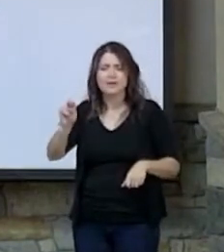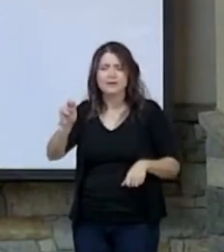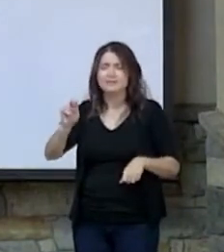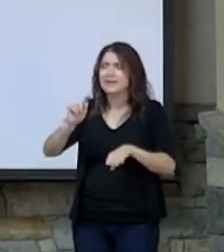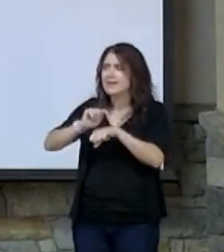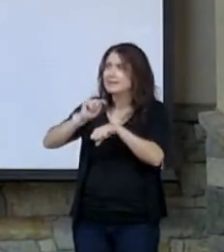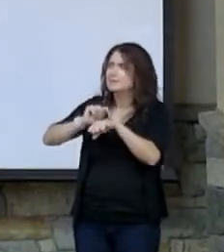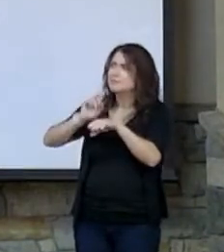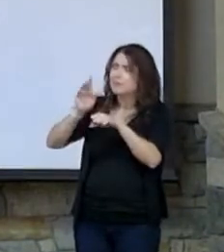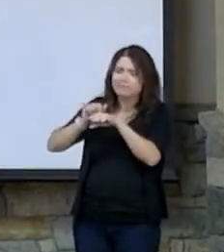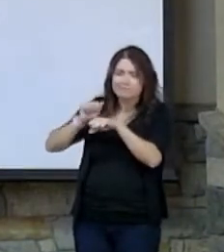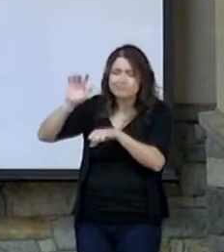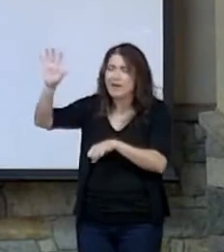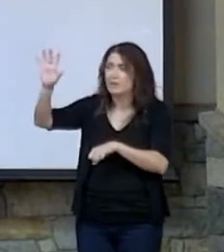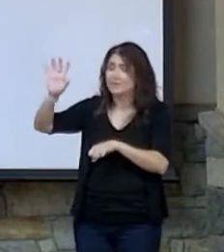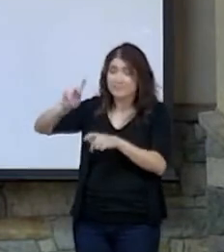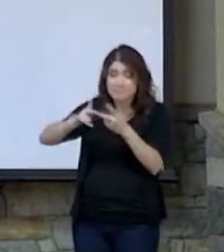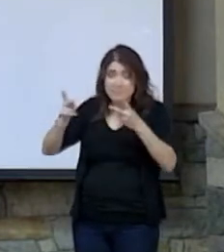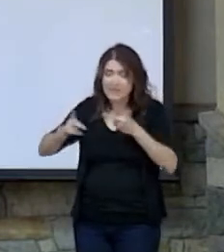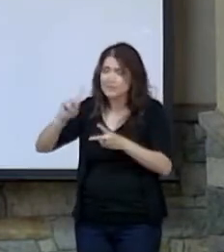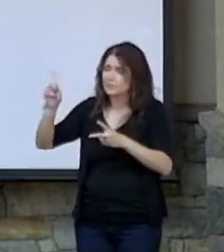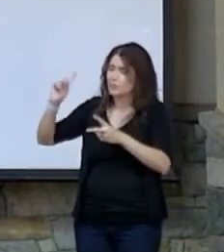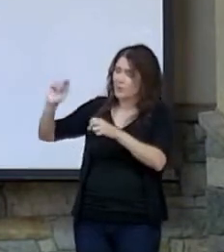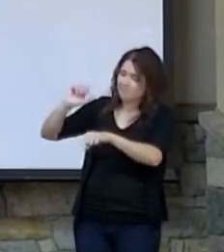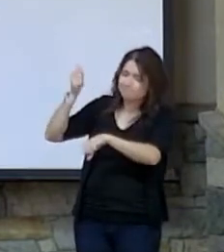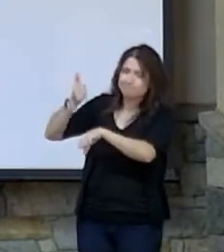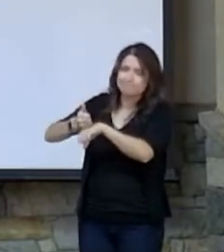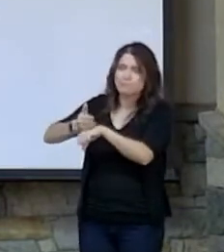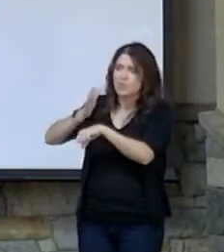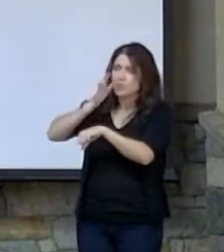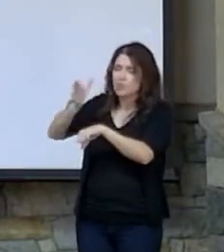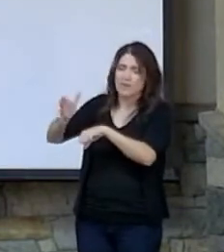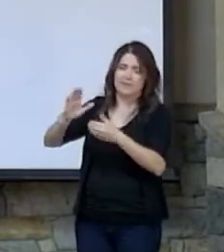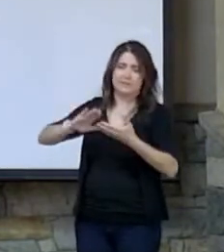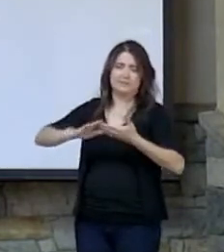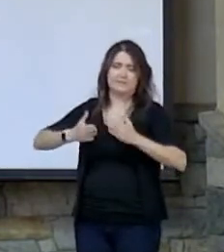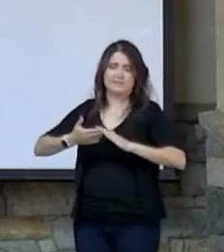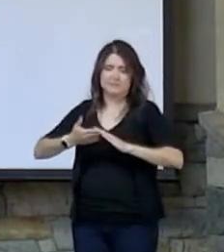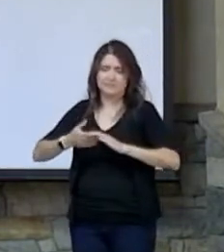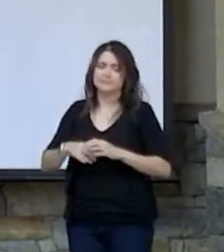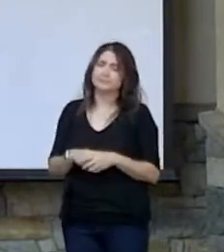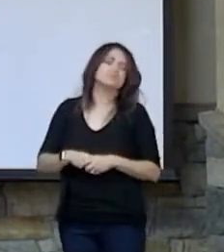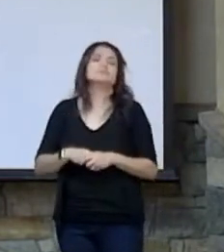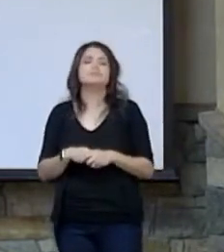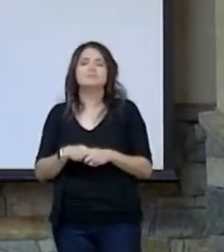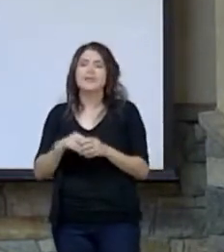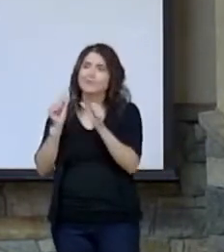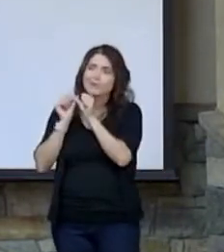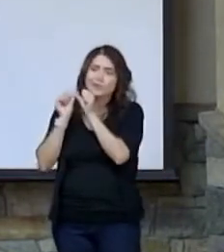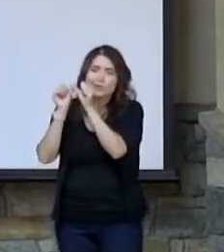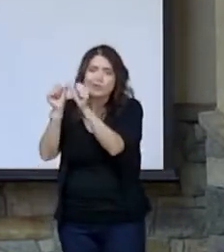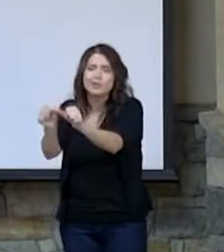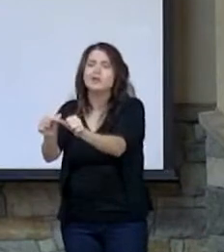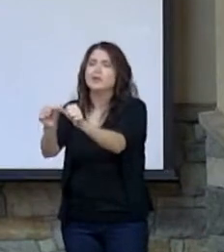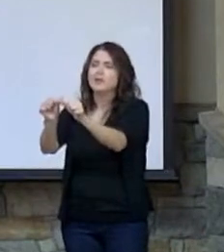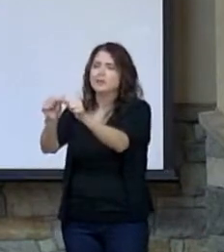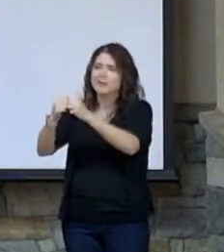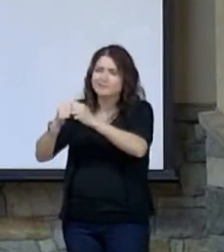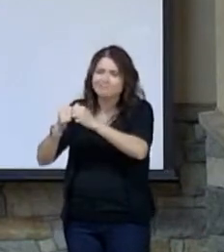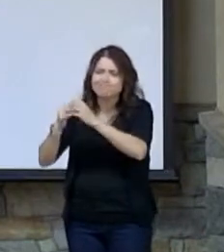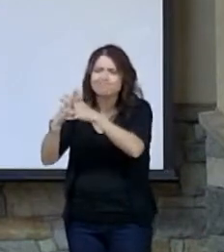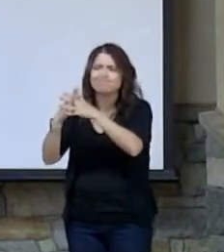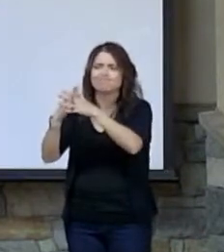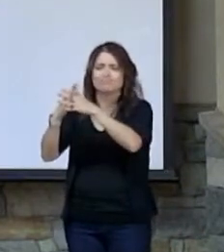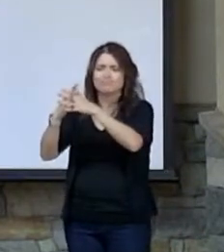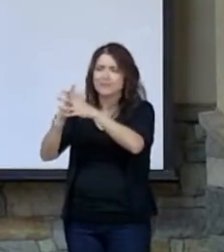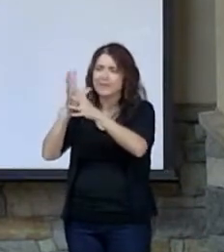the very place where the temple would ultimately reside in the city of Jerusalem. The permanent structure that would take the place